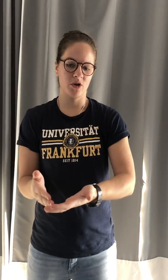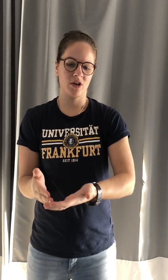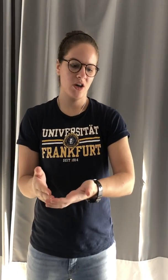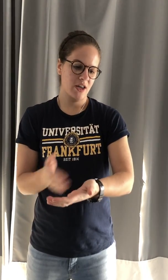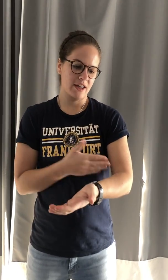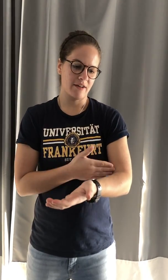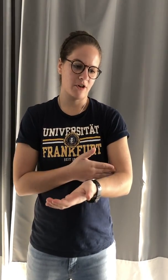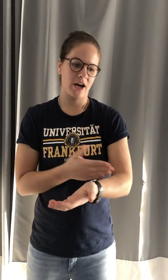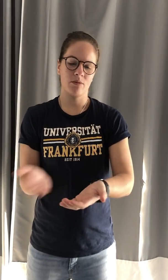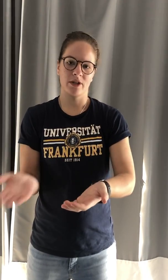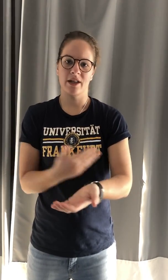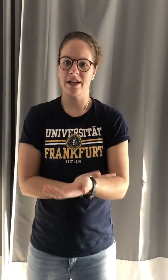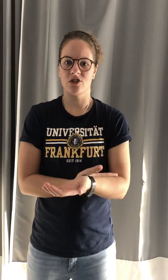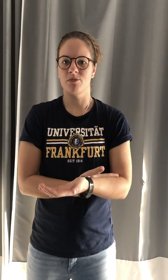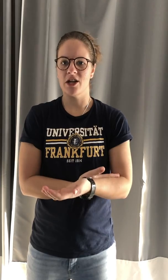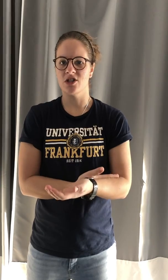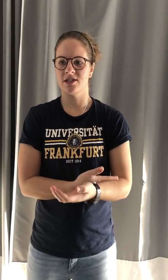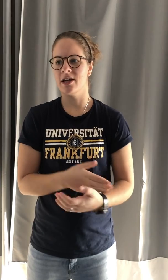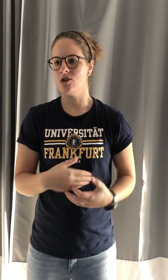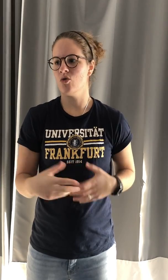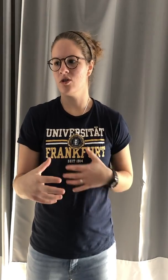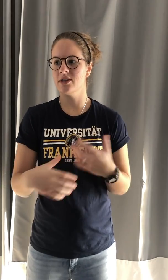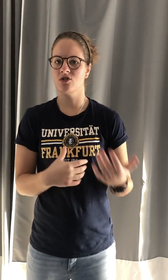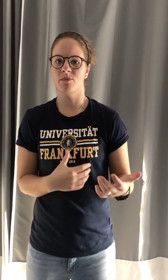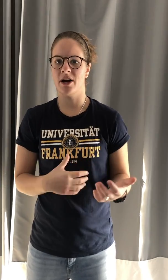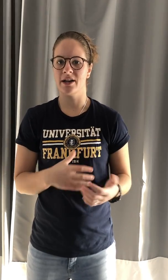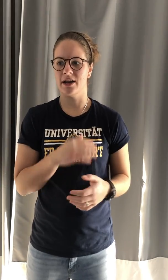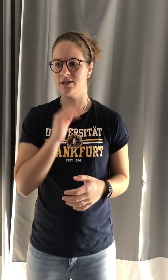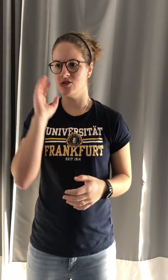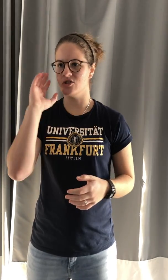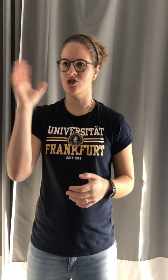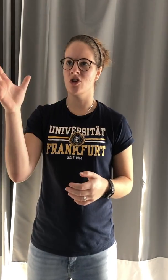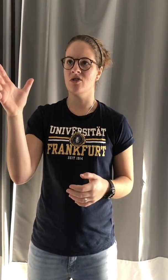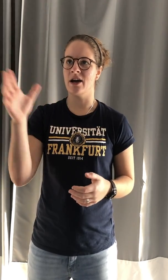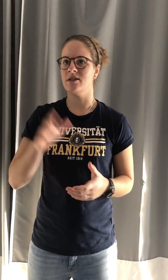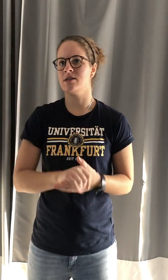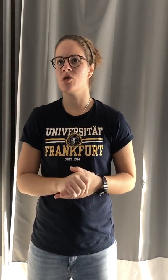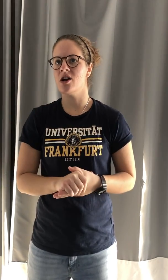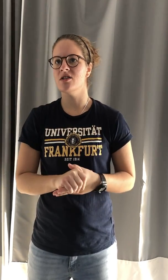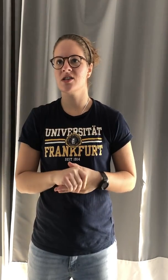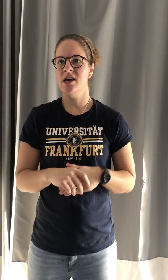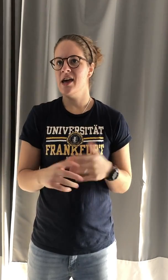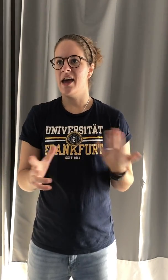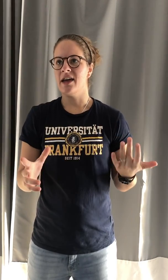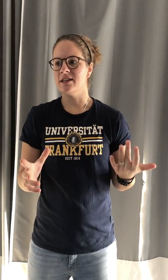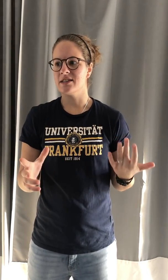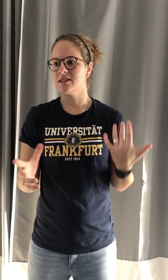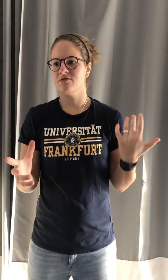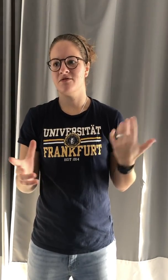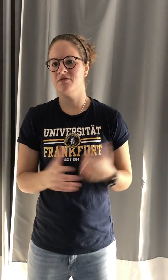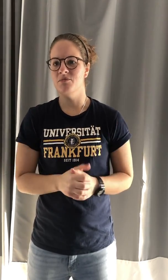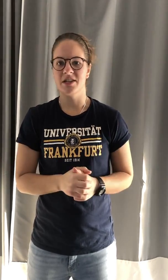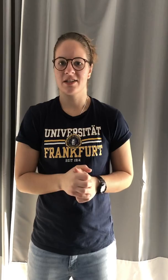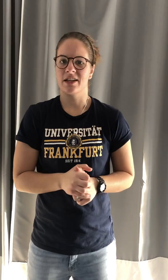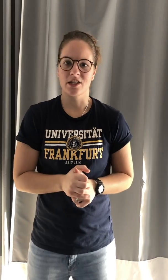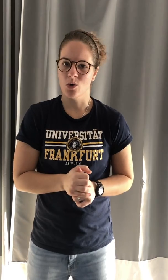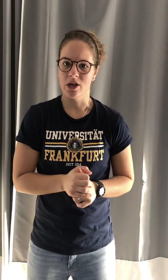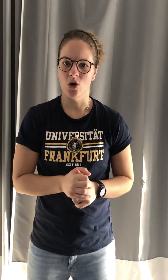book and like forgotten what the last three pages said or listened to a podcast and you just zoned out somewhere else and missed like 20 whole